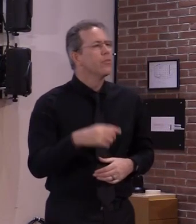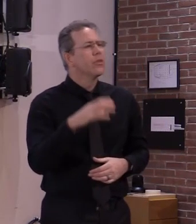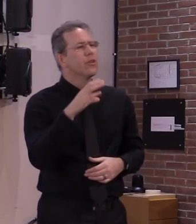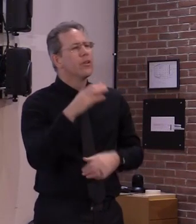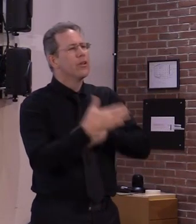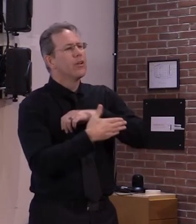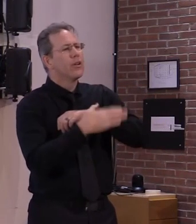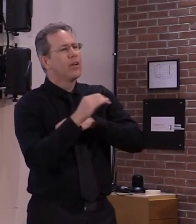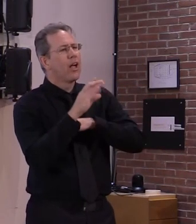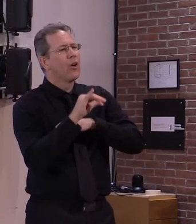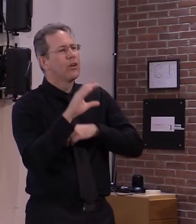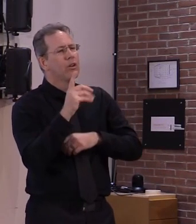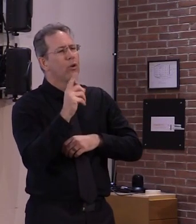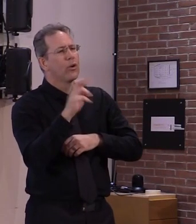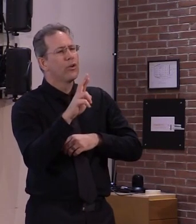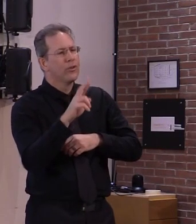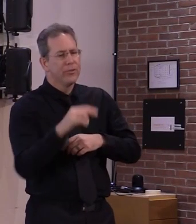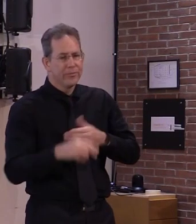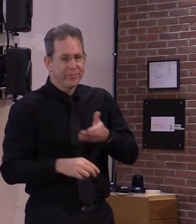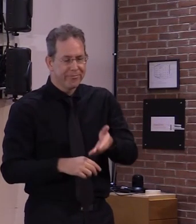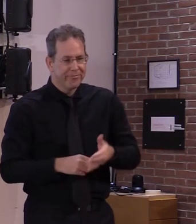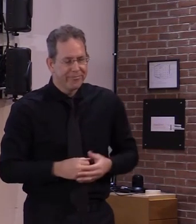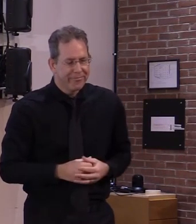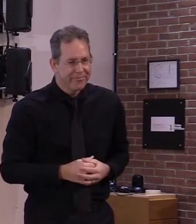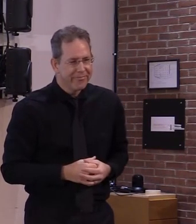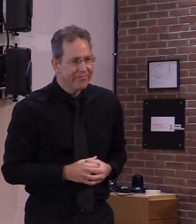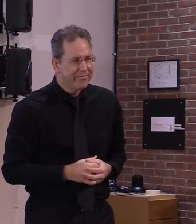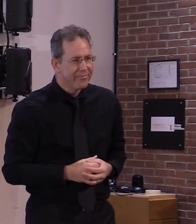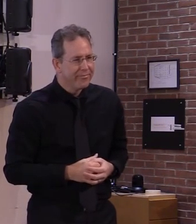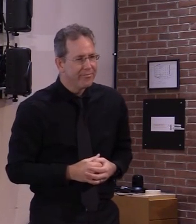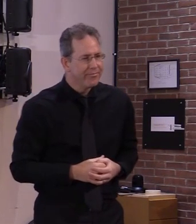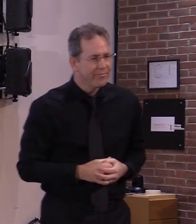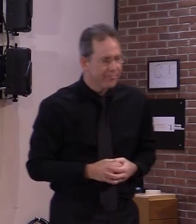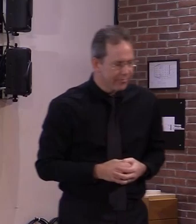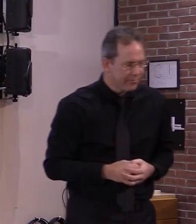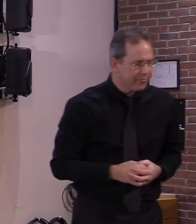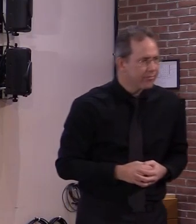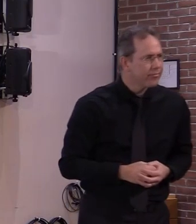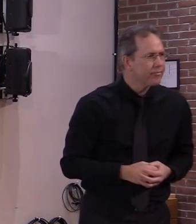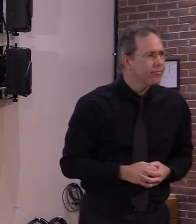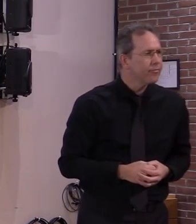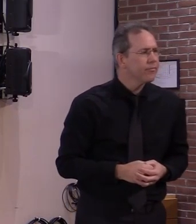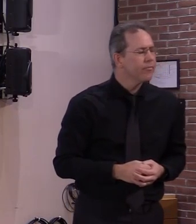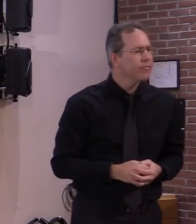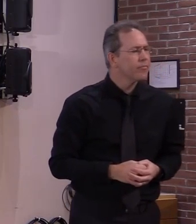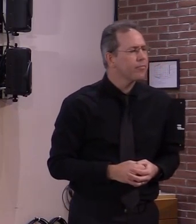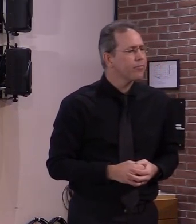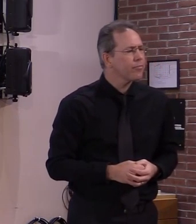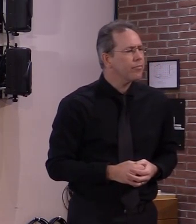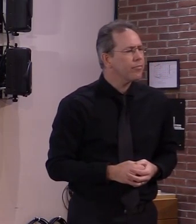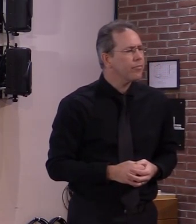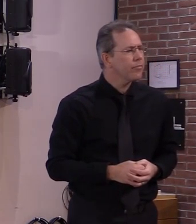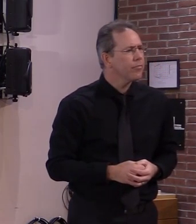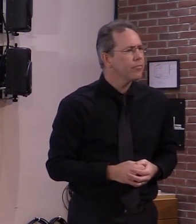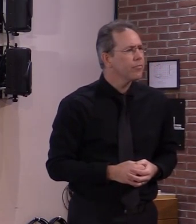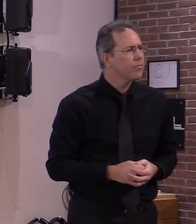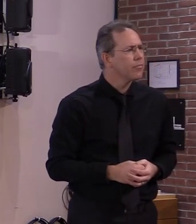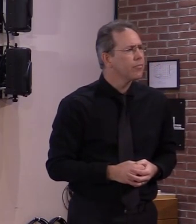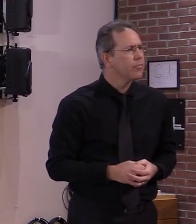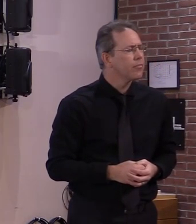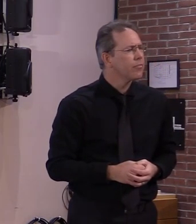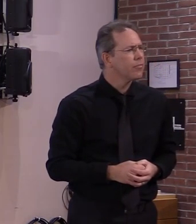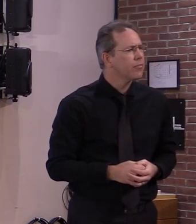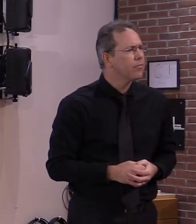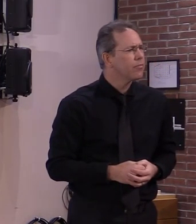good afternoon afternoon governor as we're seeing a 75 percent increase at st obvious health and rehab which seems to be the largest